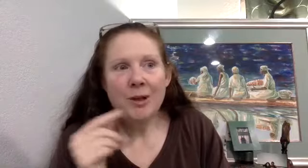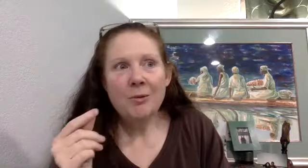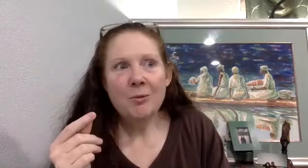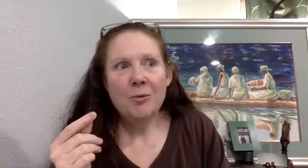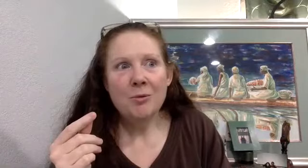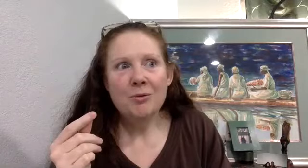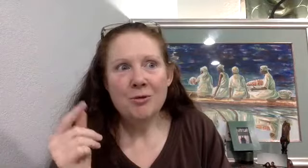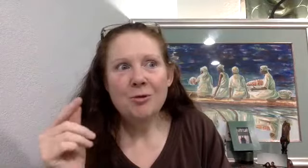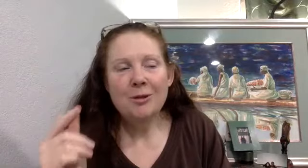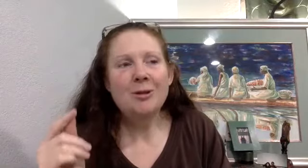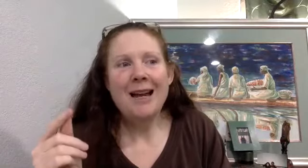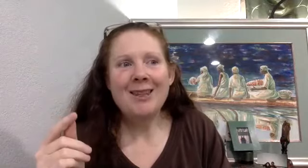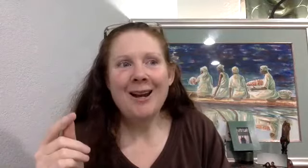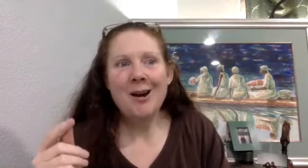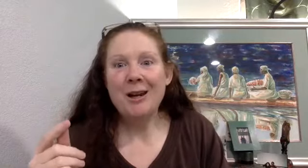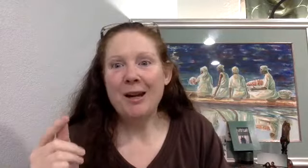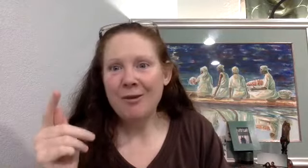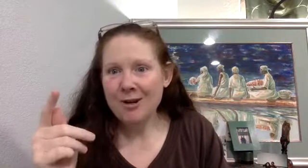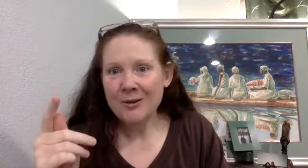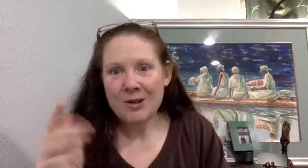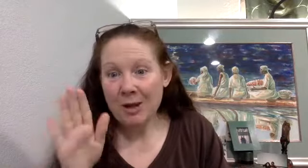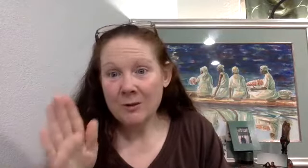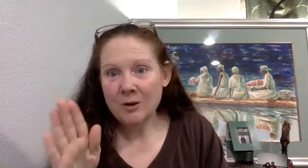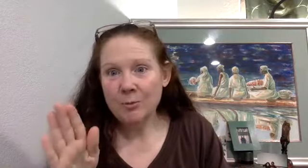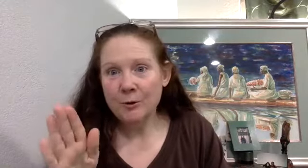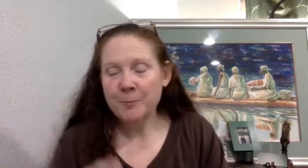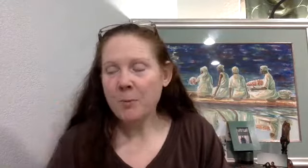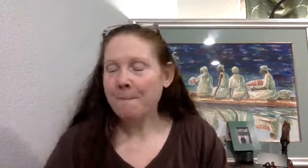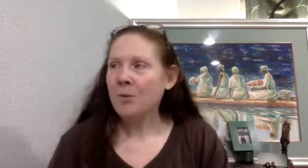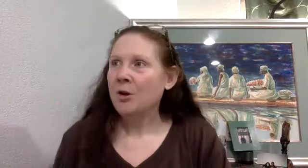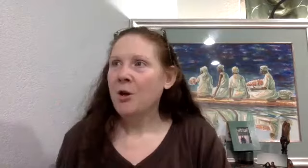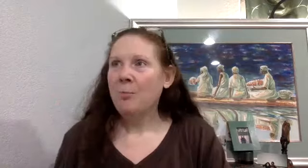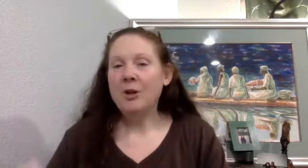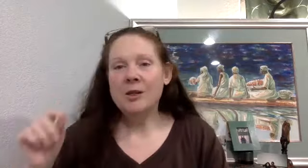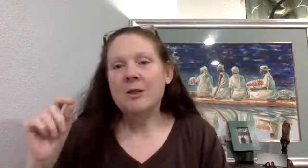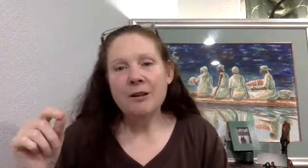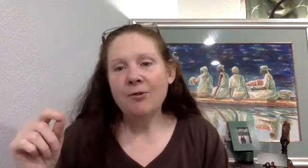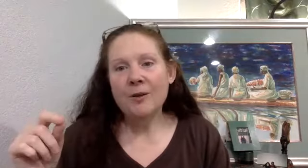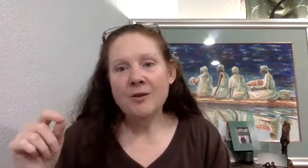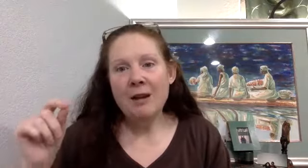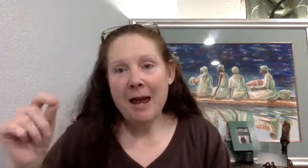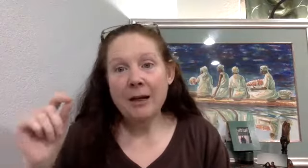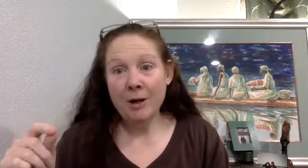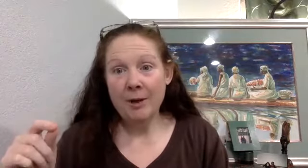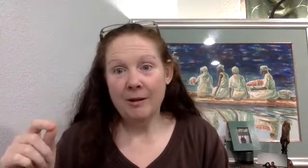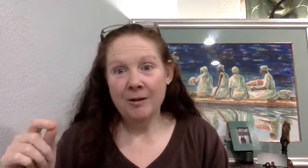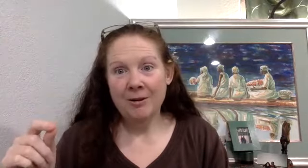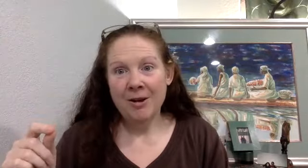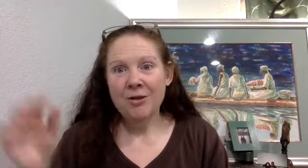you'll, you'll like that. I go there, but everyone else is going to be, this is taboo, but there's a difference in men and women, the